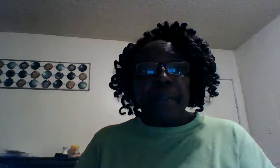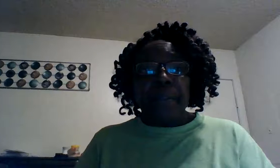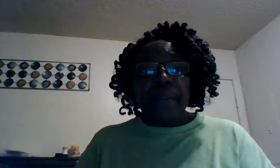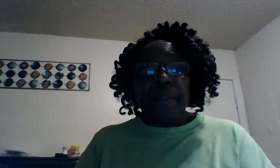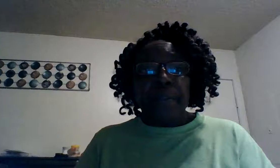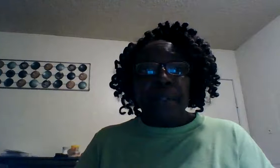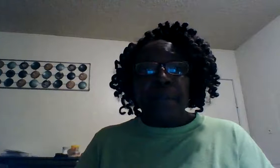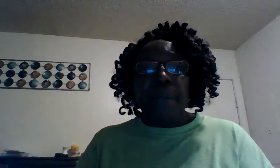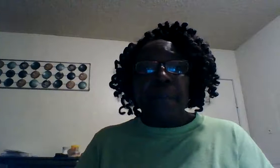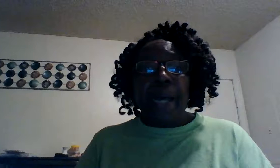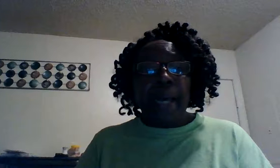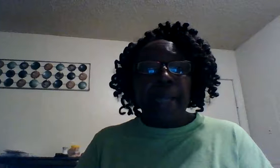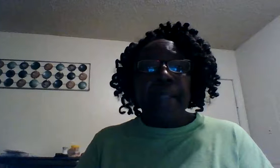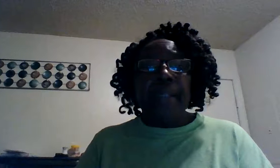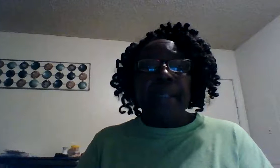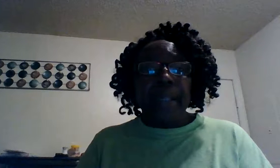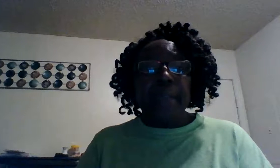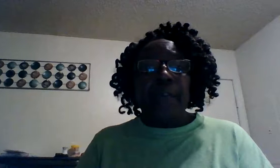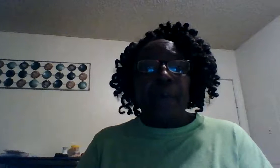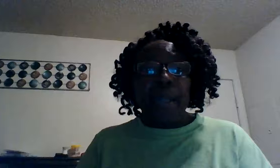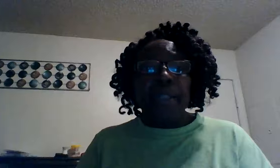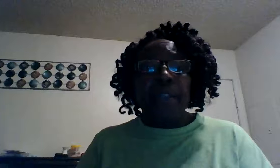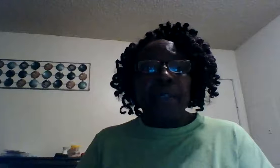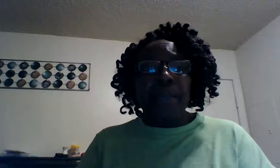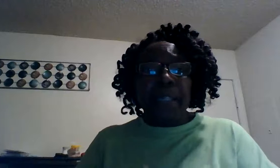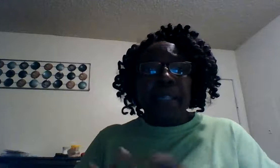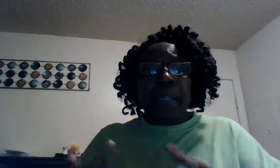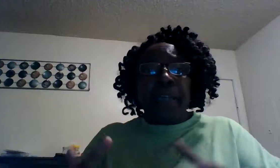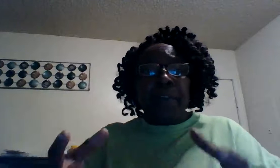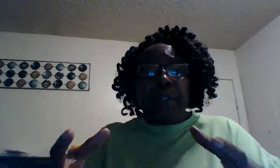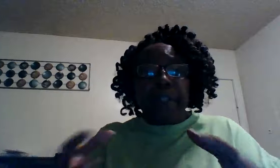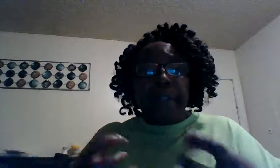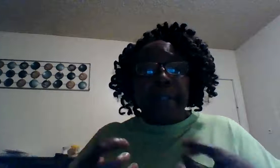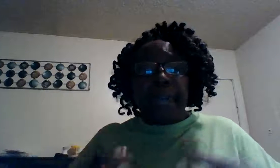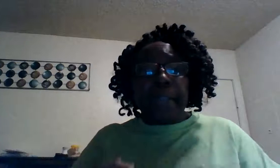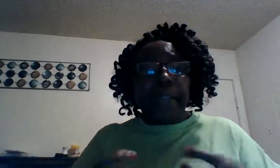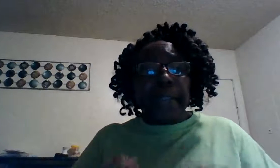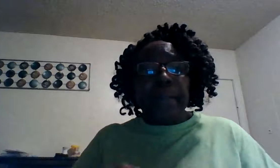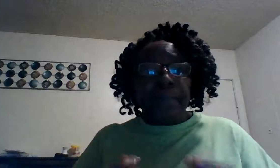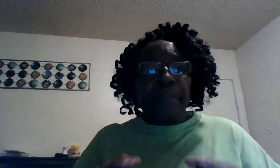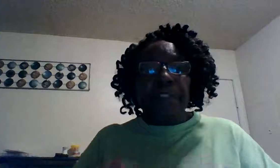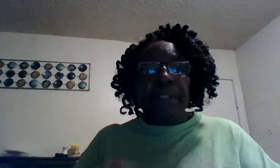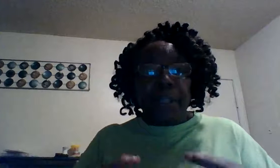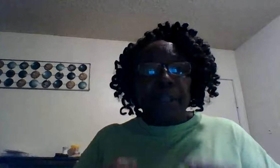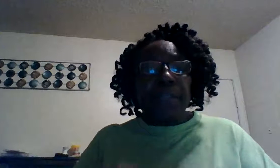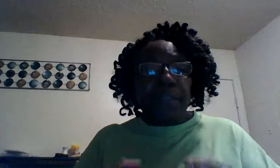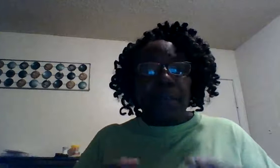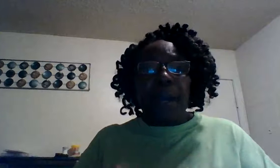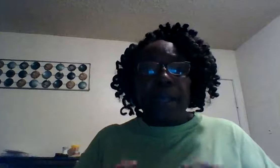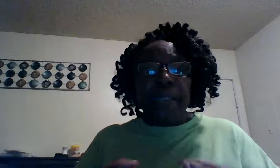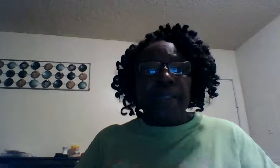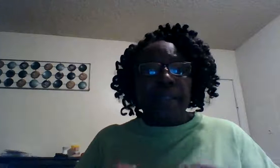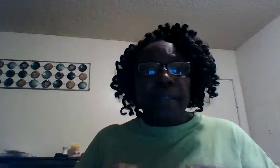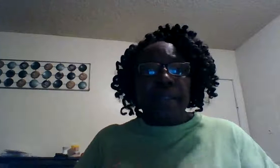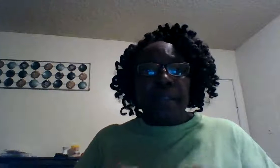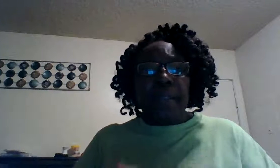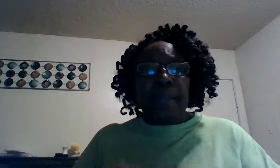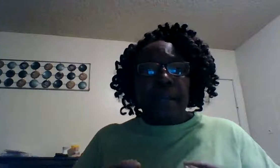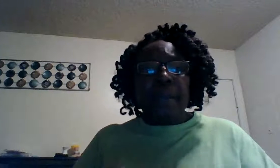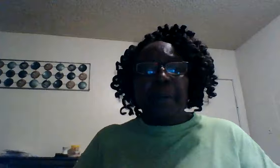when you abide in Christ you mean you're connected with Jesus Christ come on